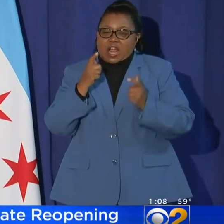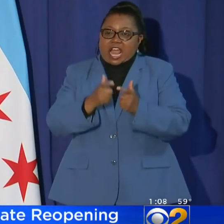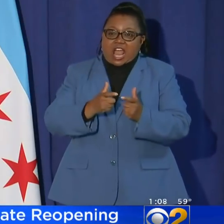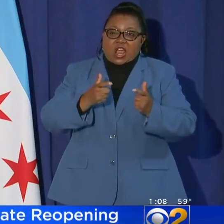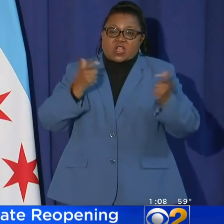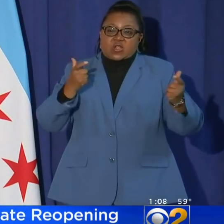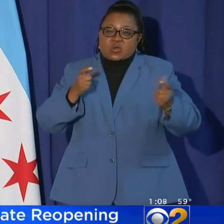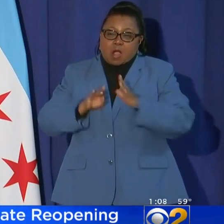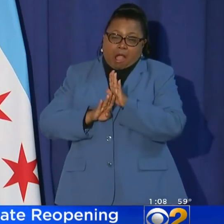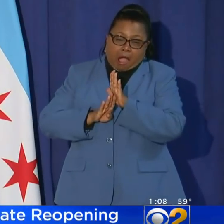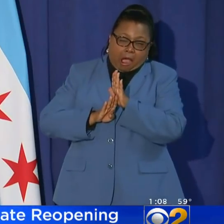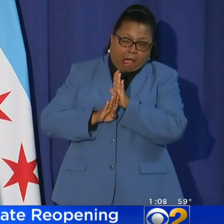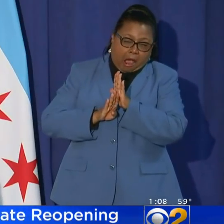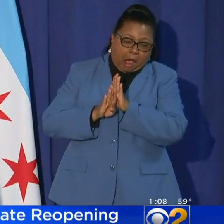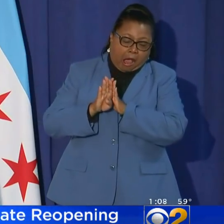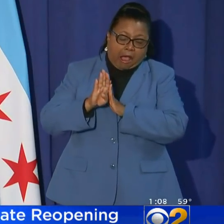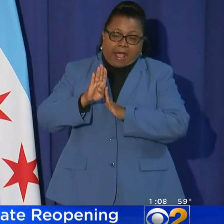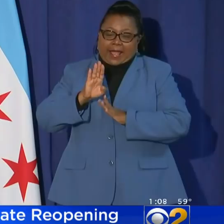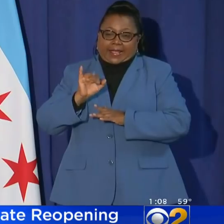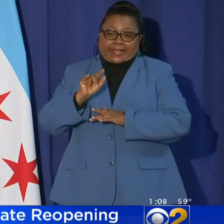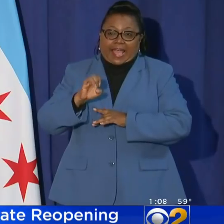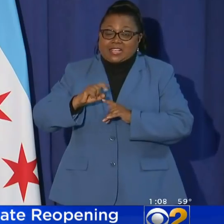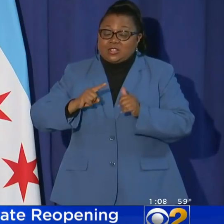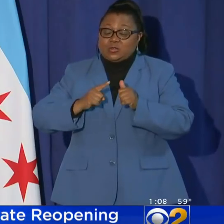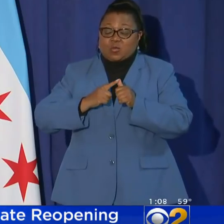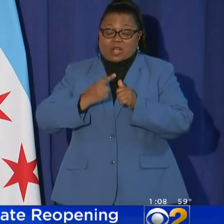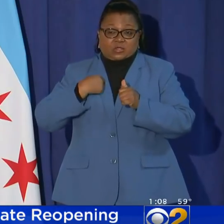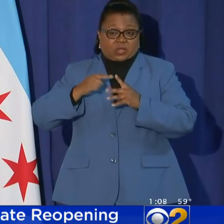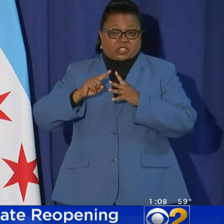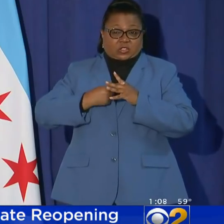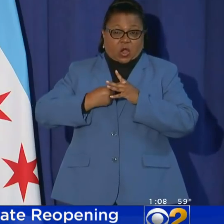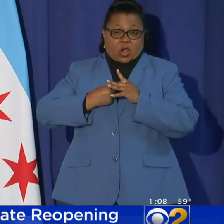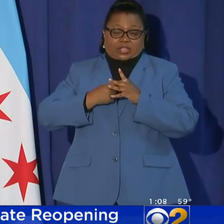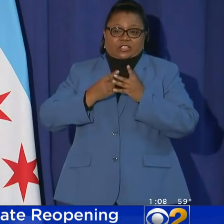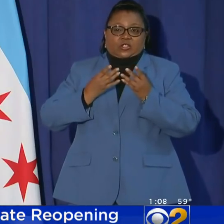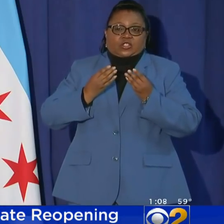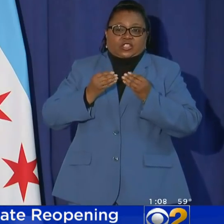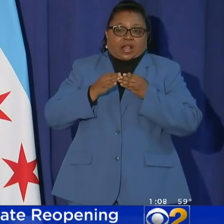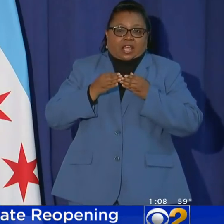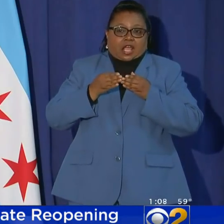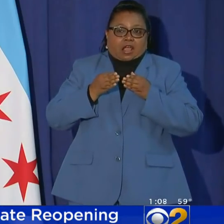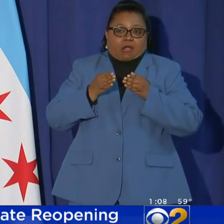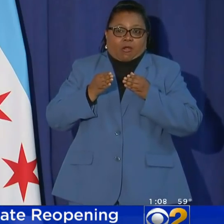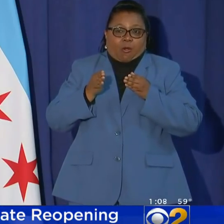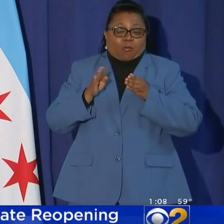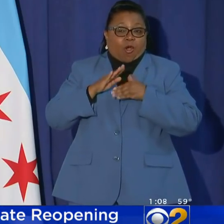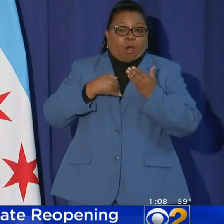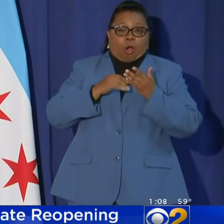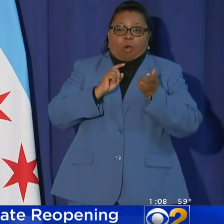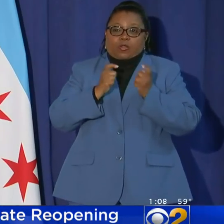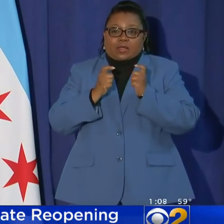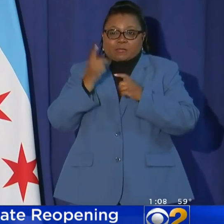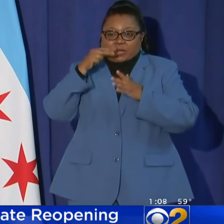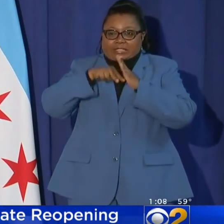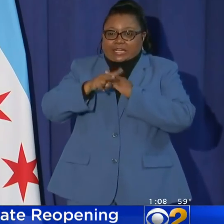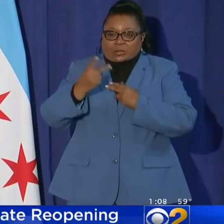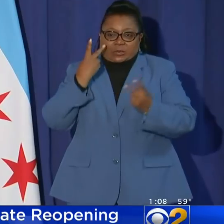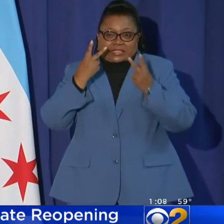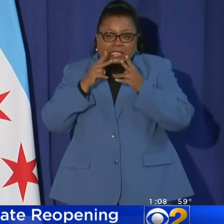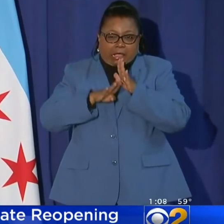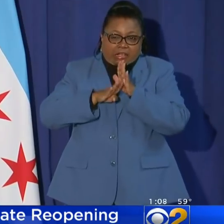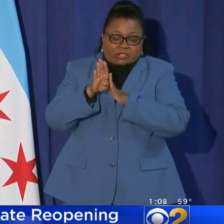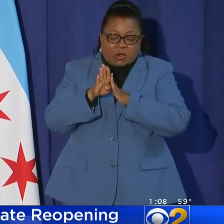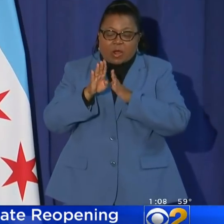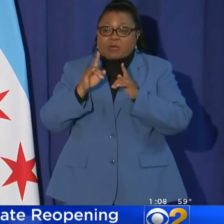huge surge in cases once we started to gently reopen all the modeling predicted that we would see a